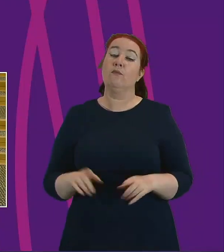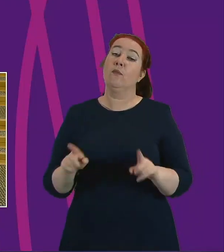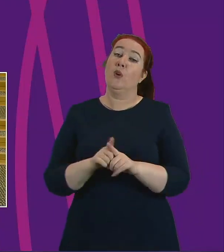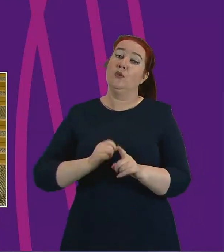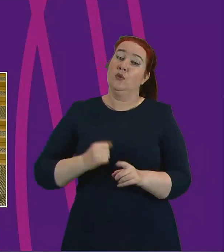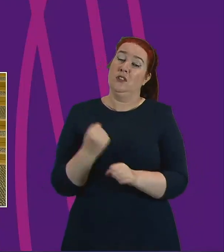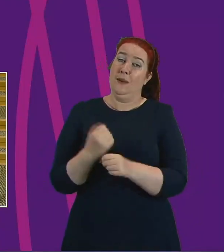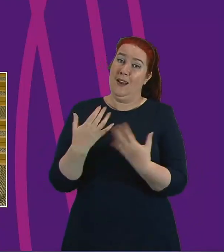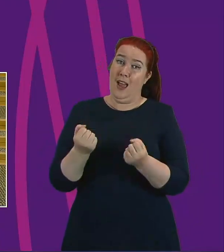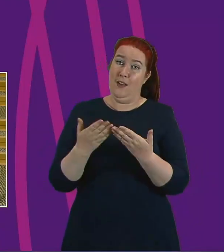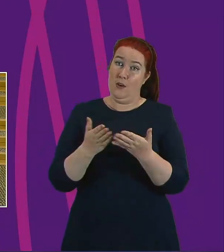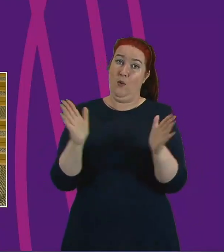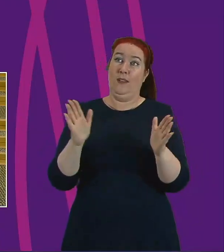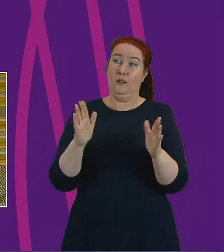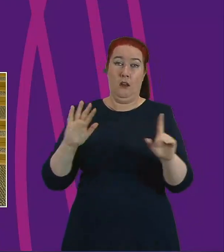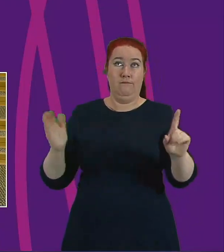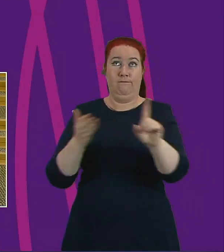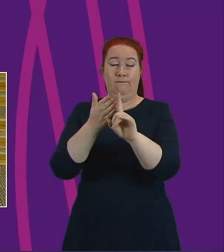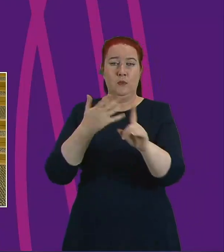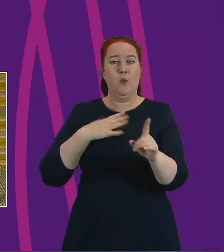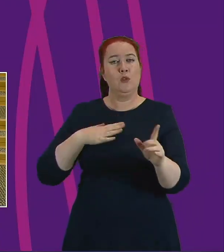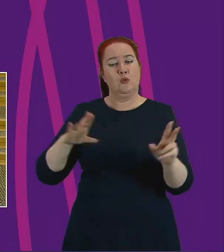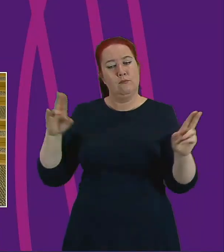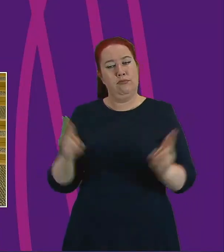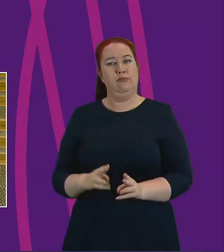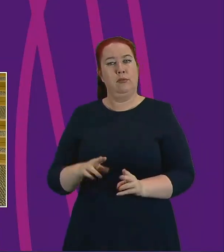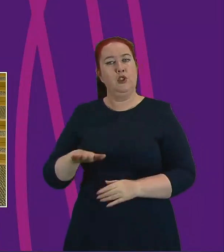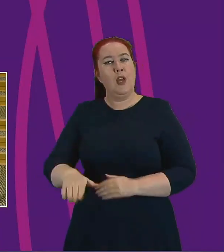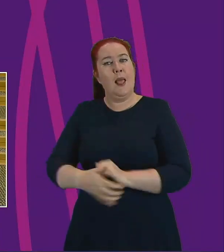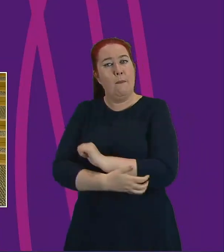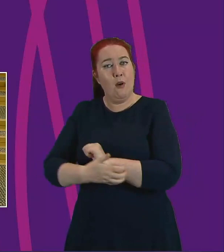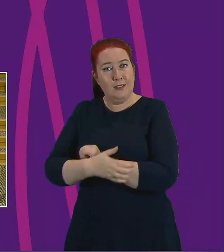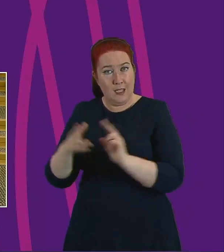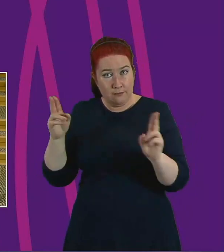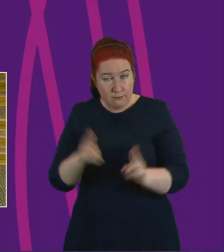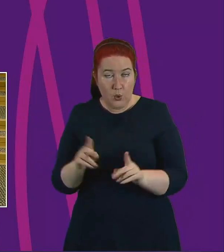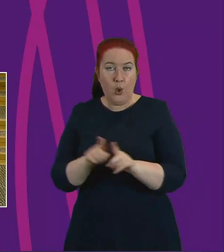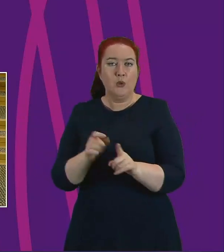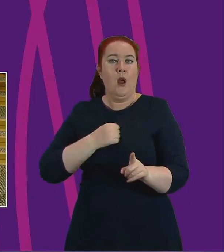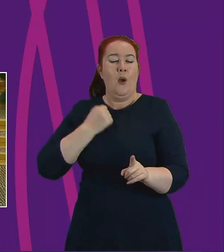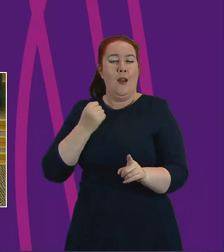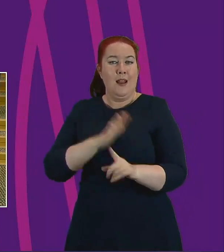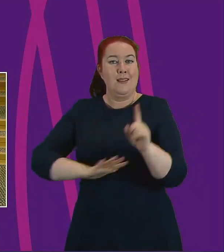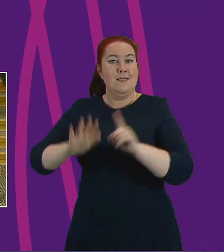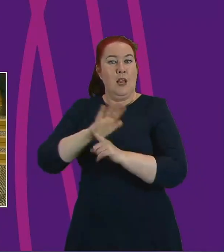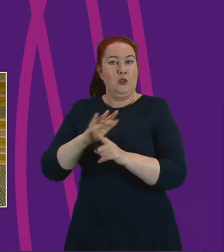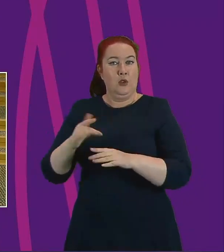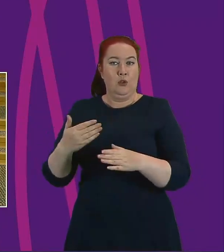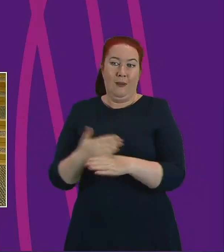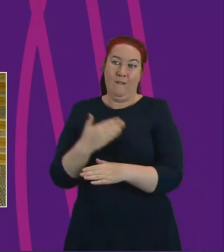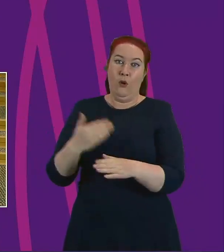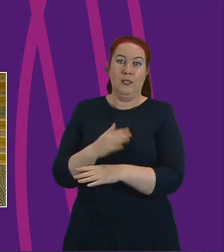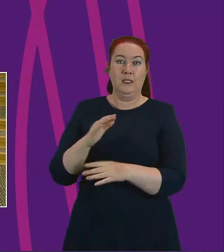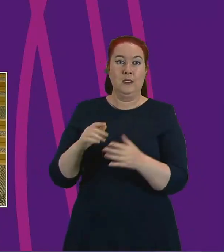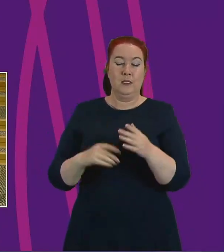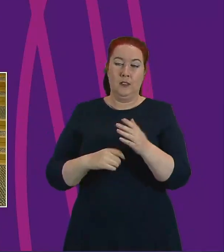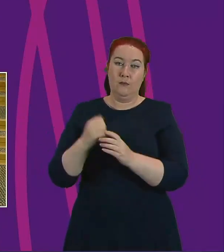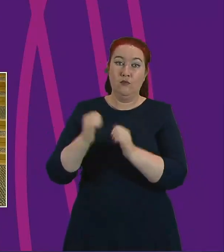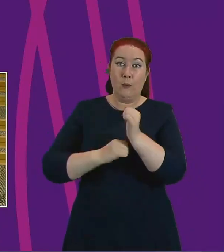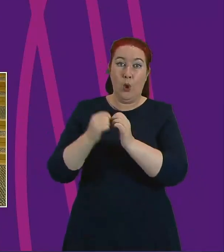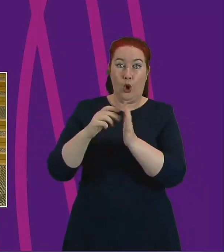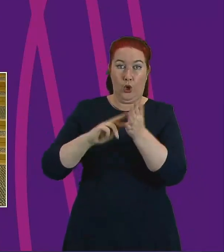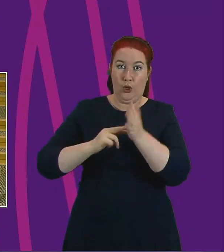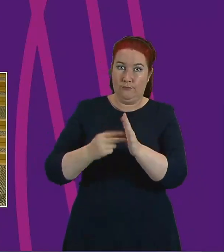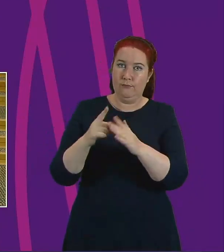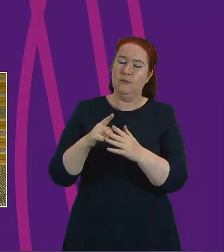such as reducing child poverty and will align with our national performance framework which embeds our human rights led approach and our focus on well